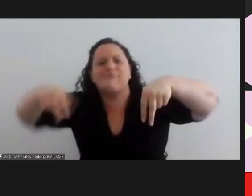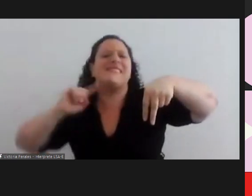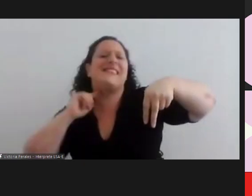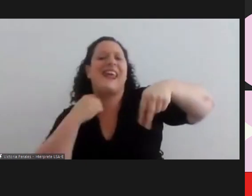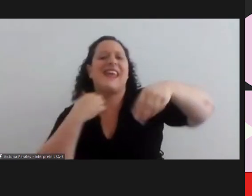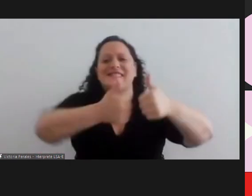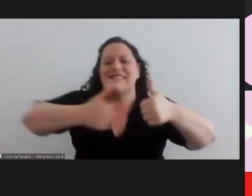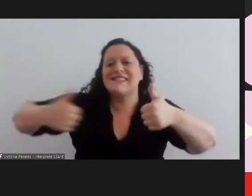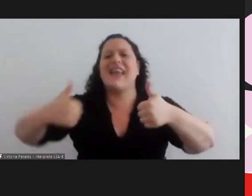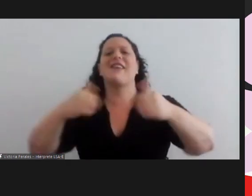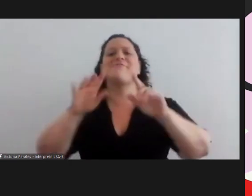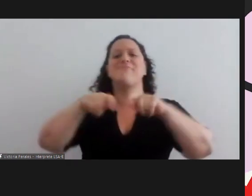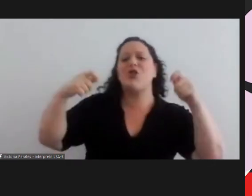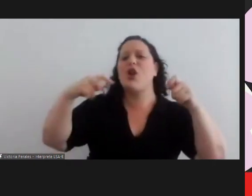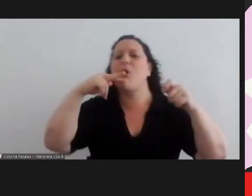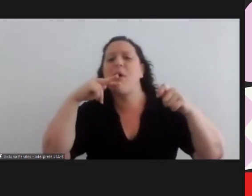and show